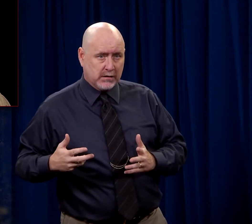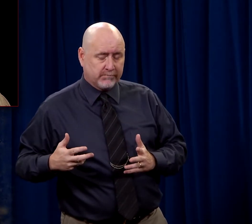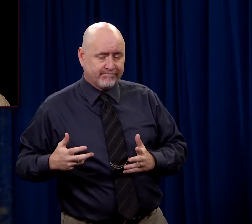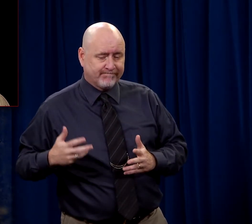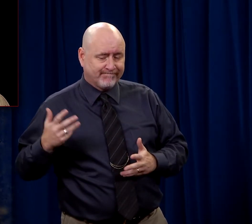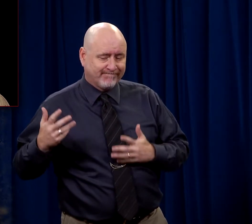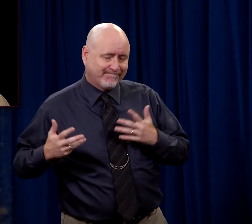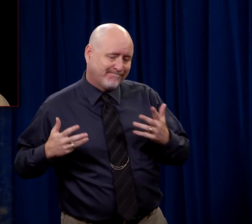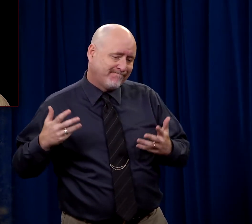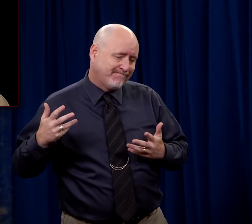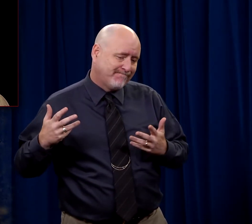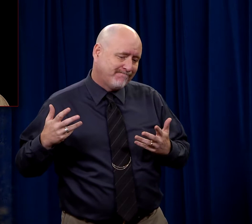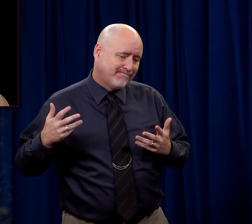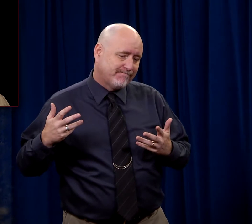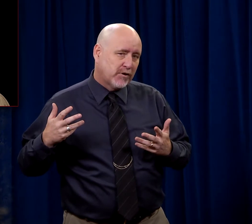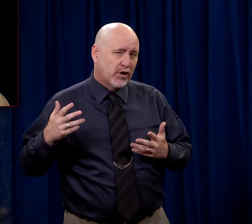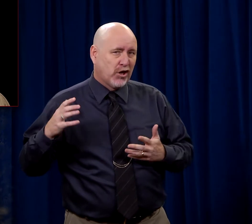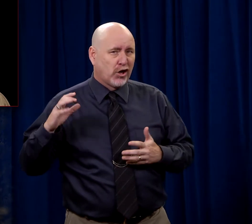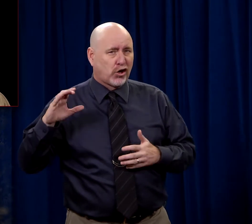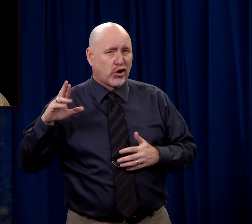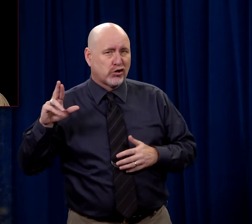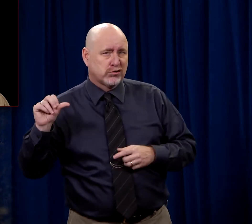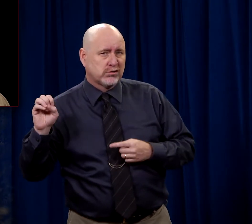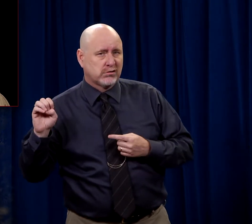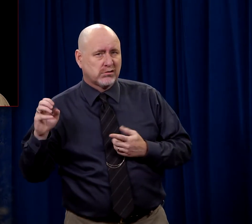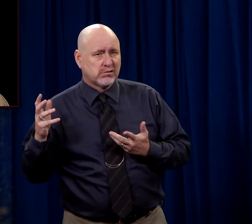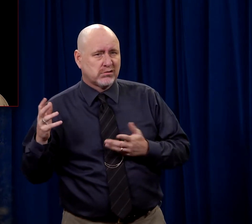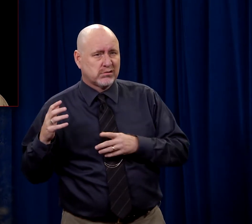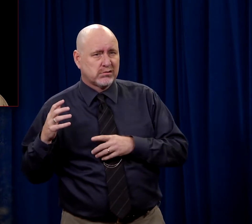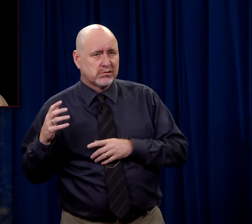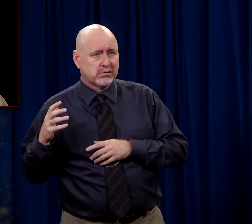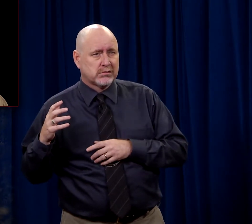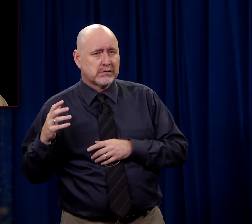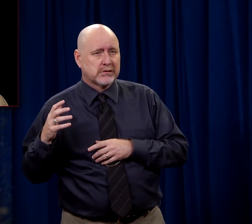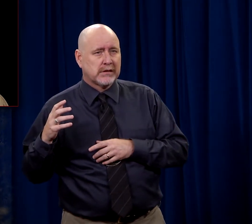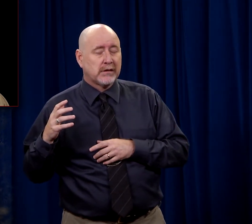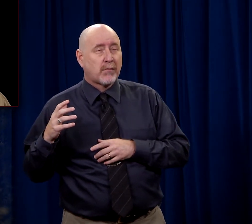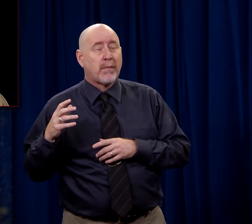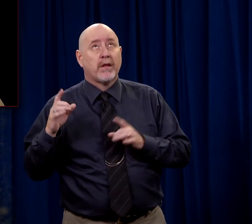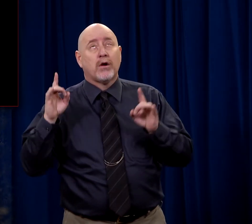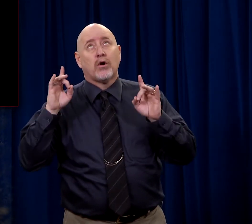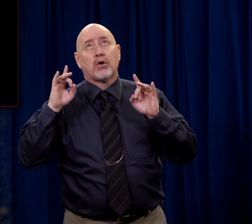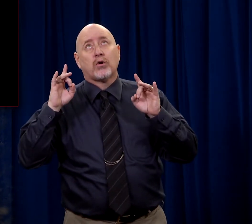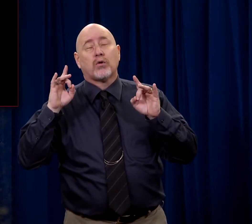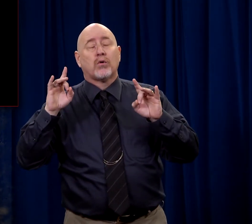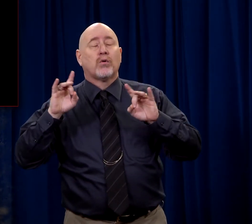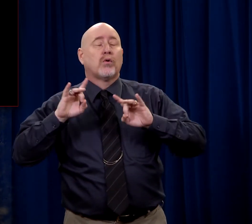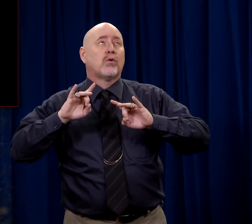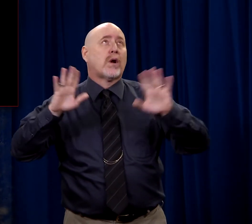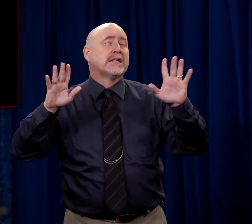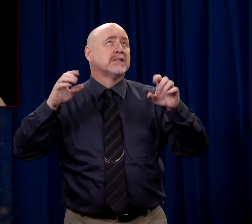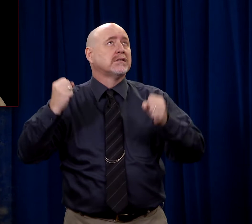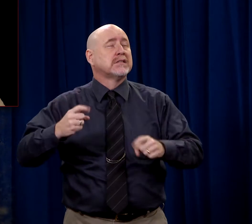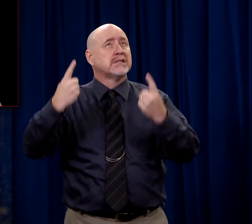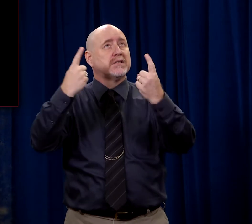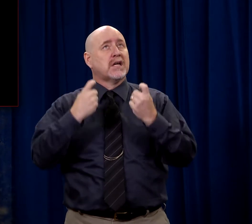with a curse. It was probably the greatest test of his whole life and